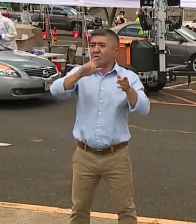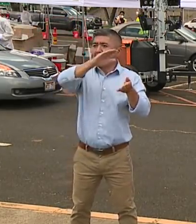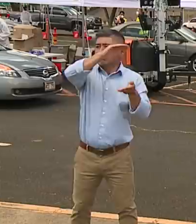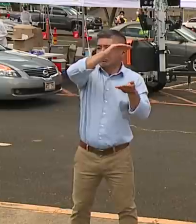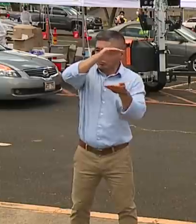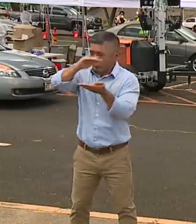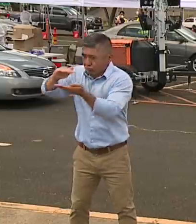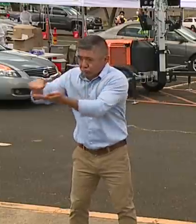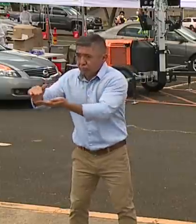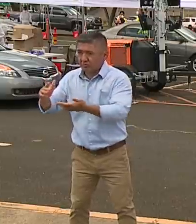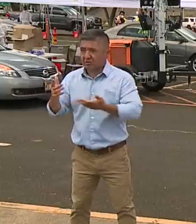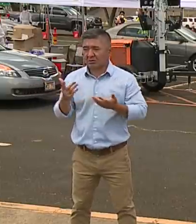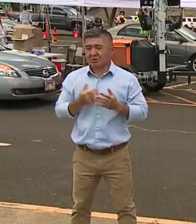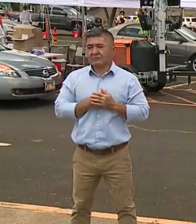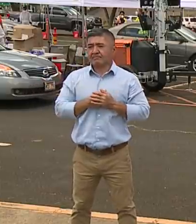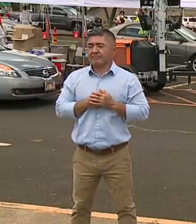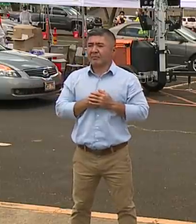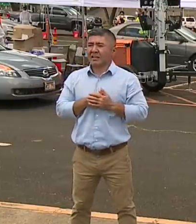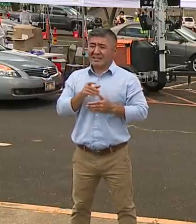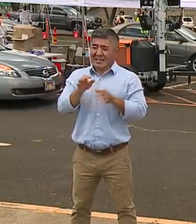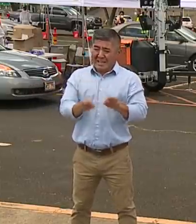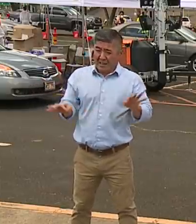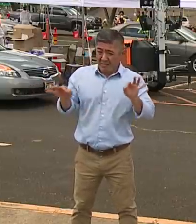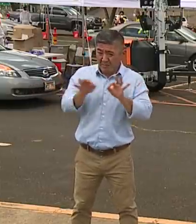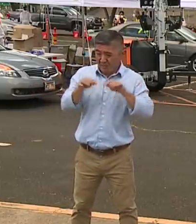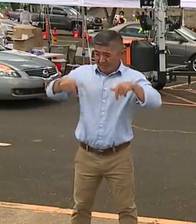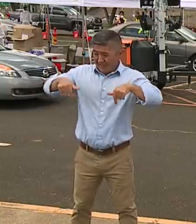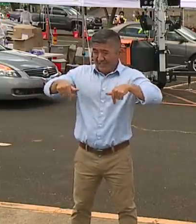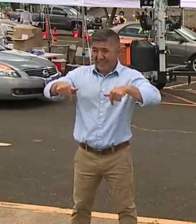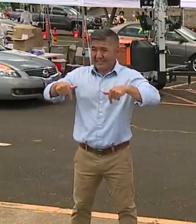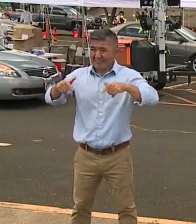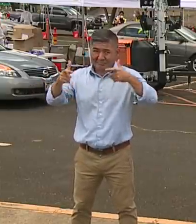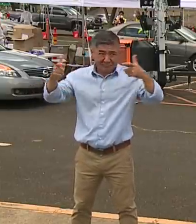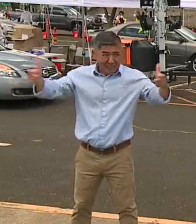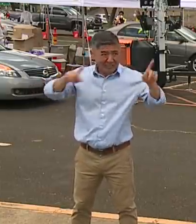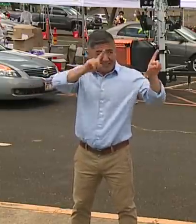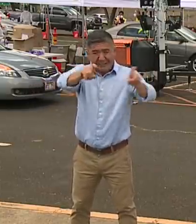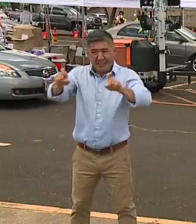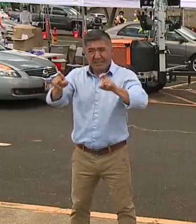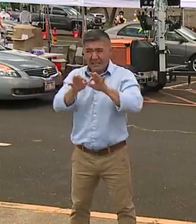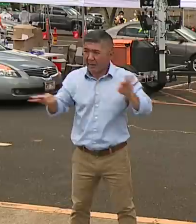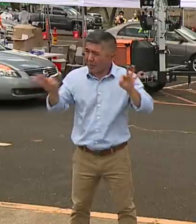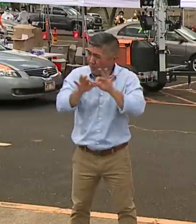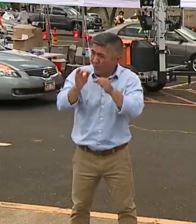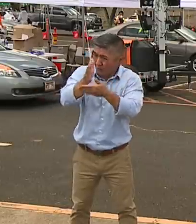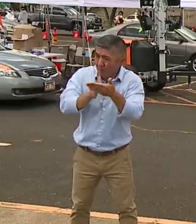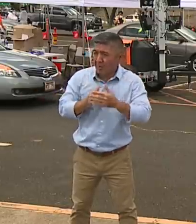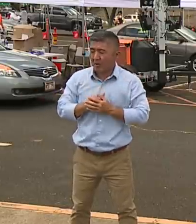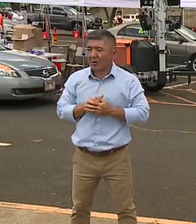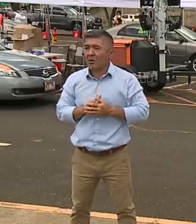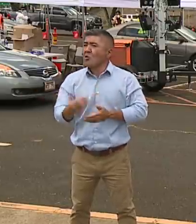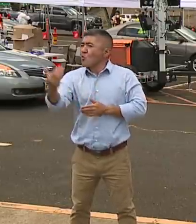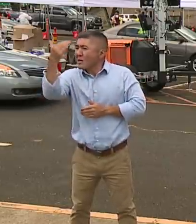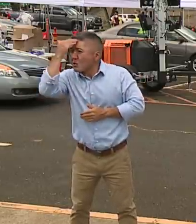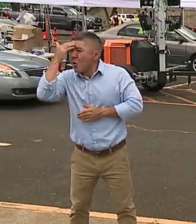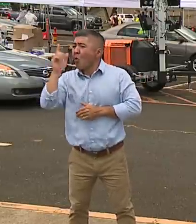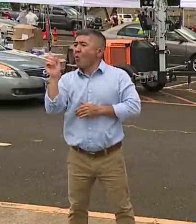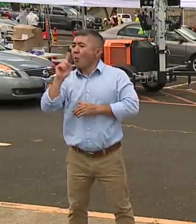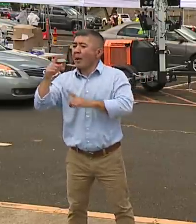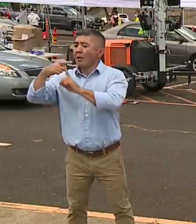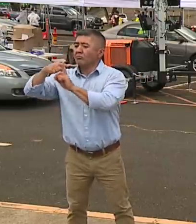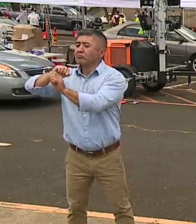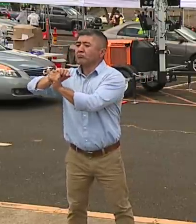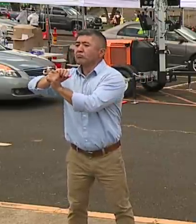that we have available. That's why the surge testing that we're doing right now is so important too, though, so we can get visibility on where these cases